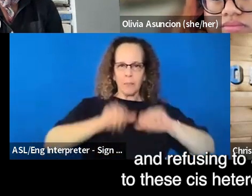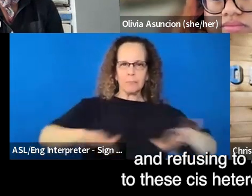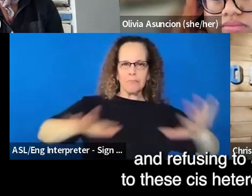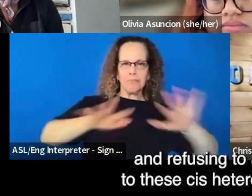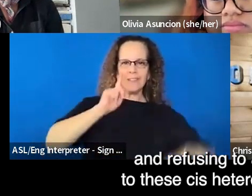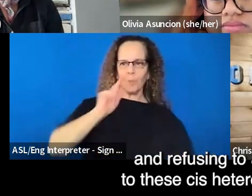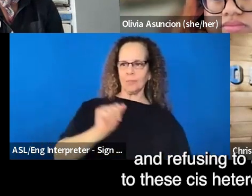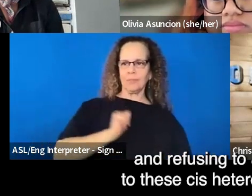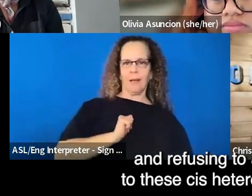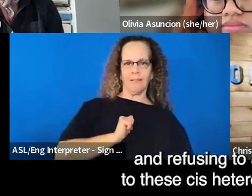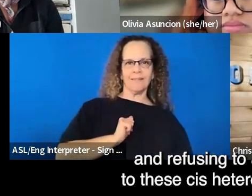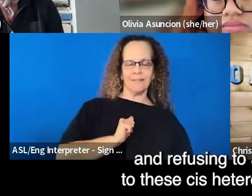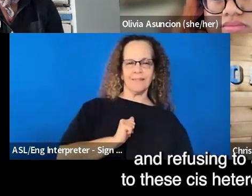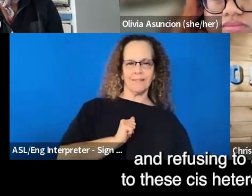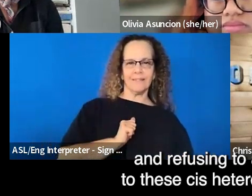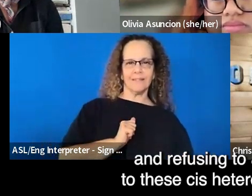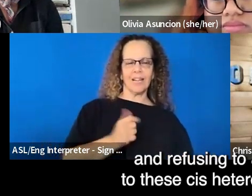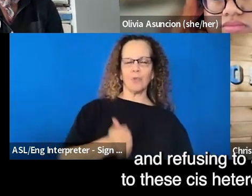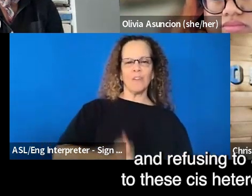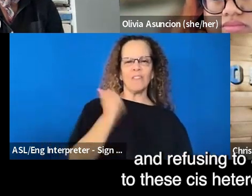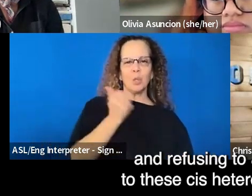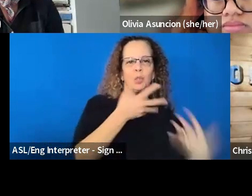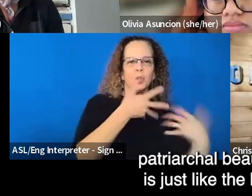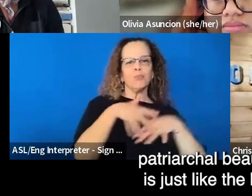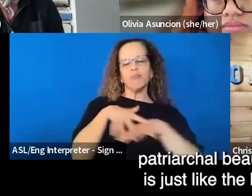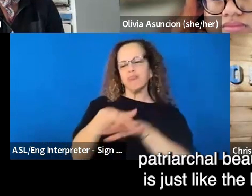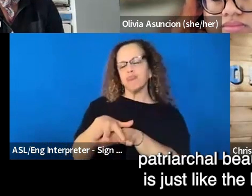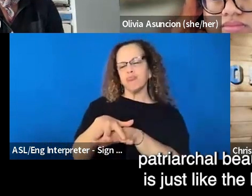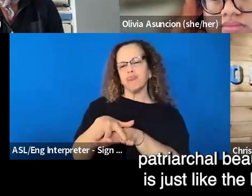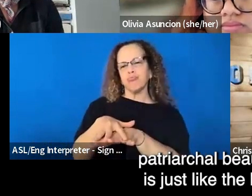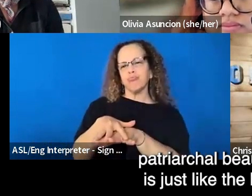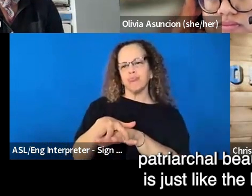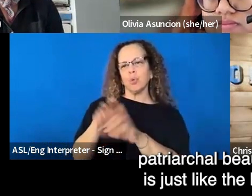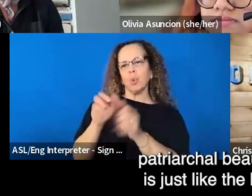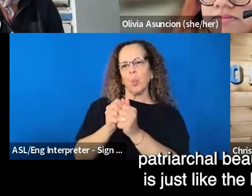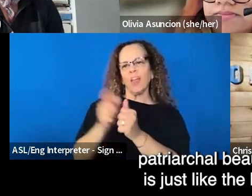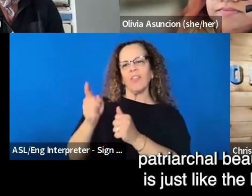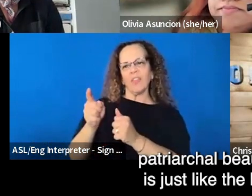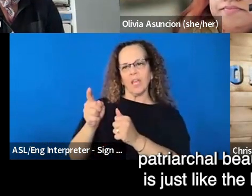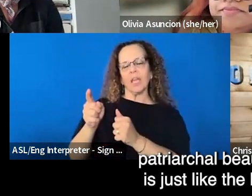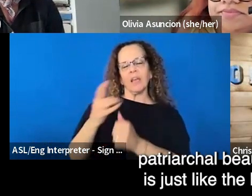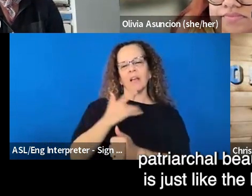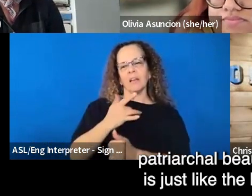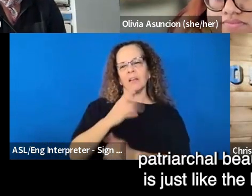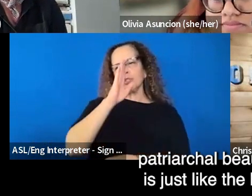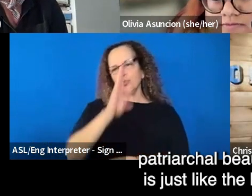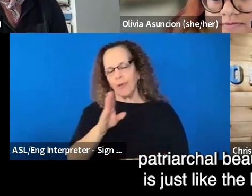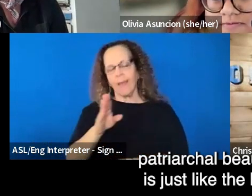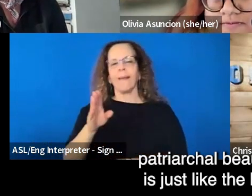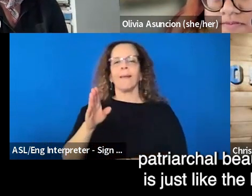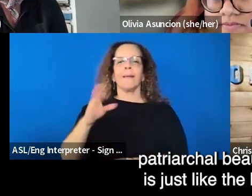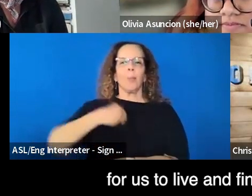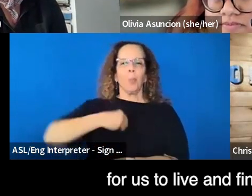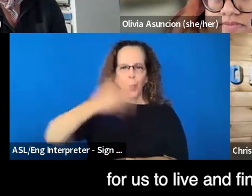assimilate to these cis-heteronormative, patriarchal beauty ideals is just like